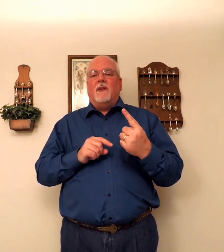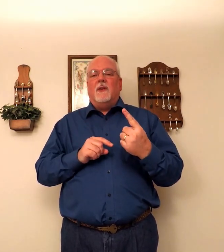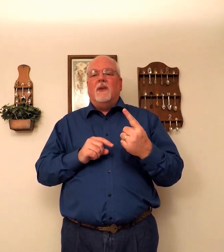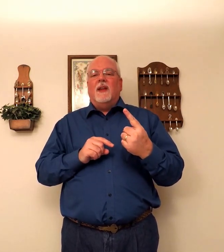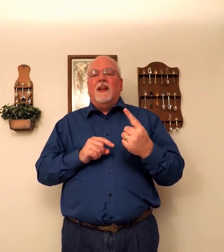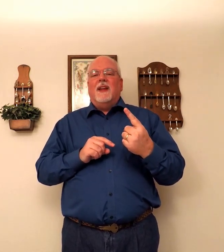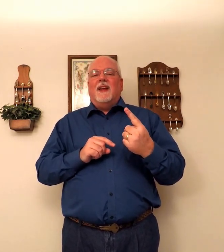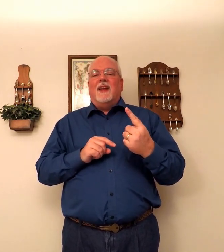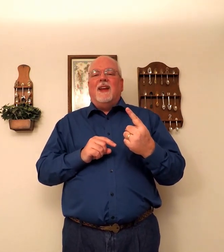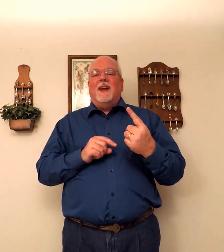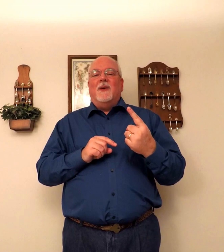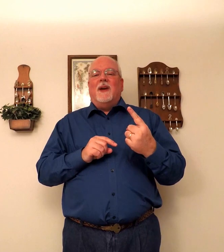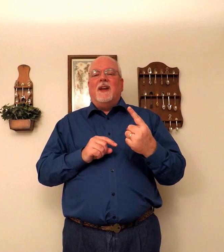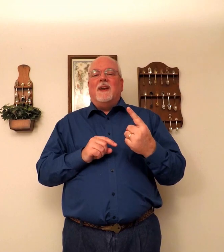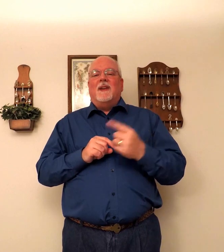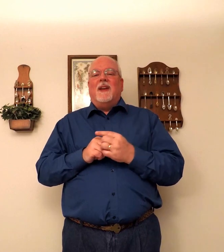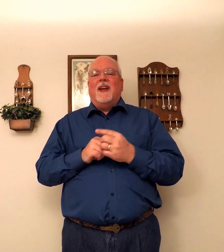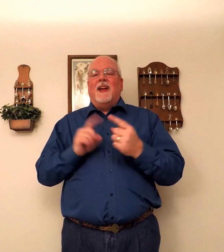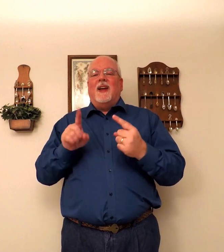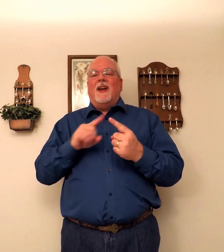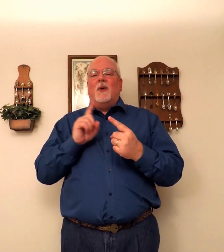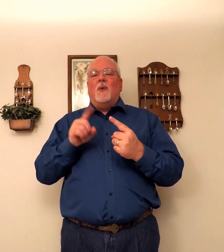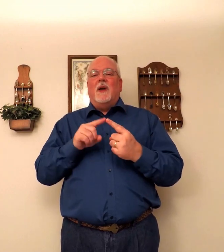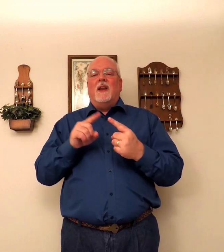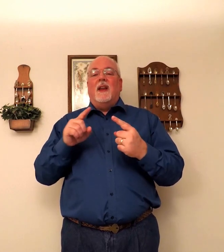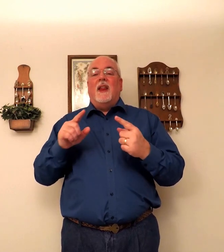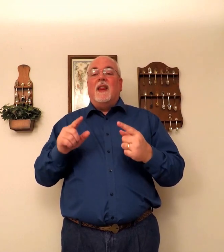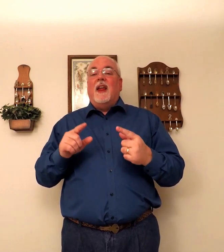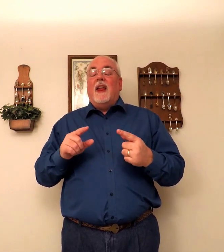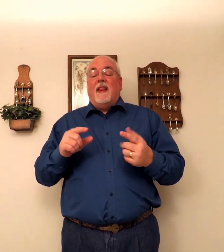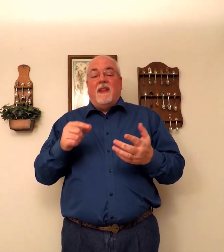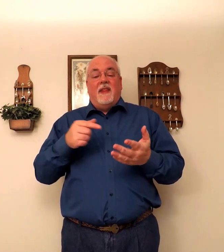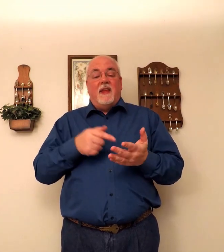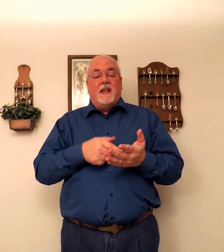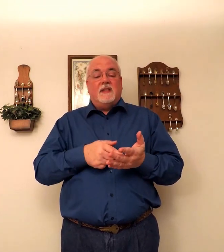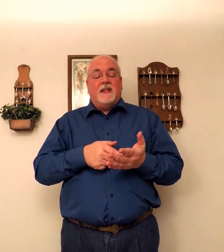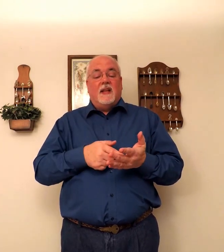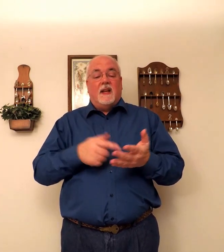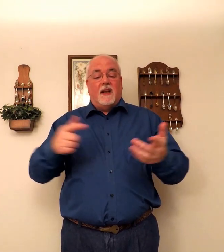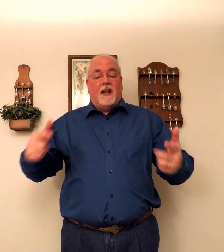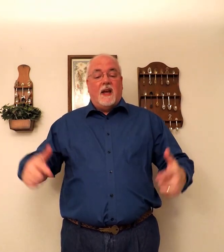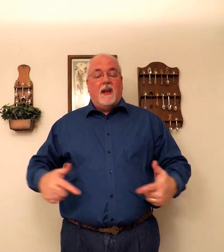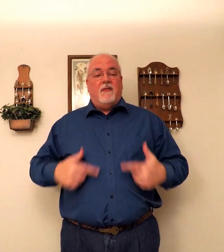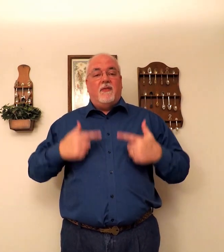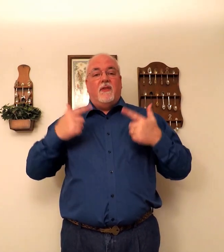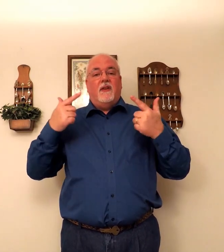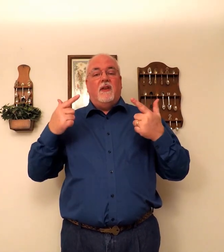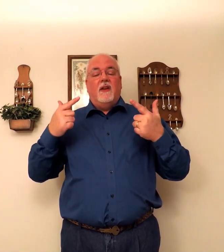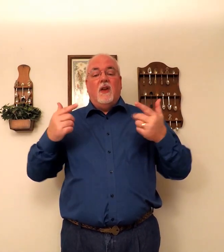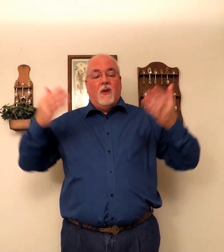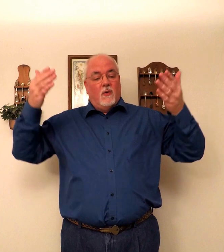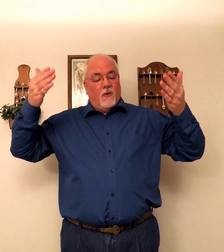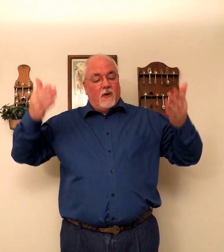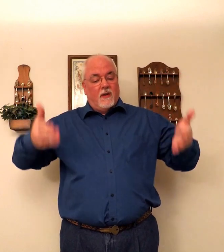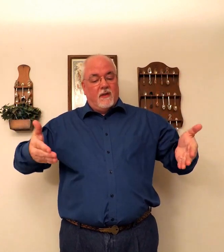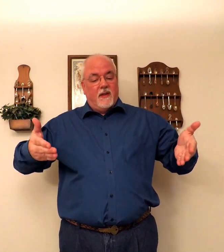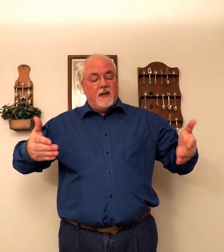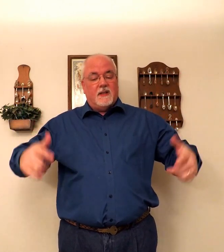of you. Anyway. When. When. When. Life. Or. This.